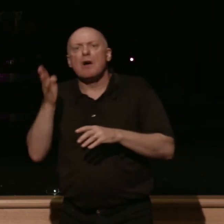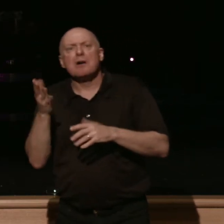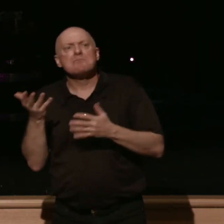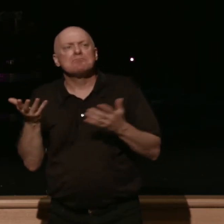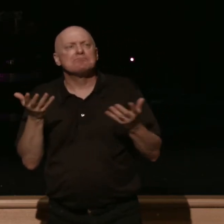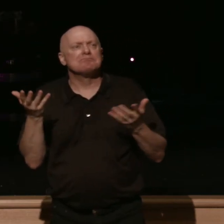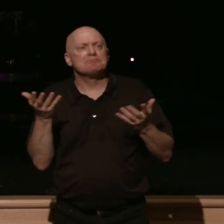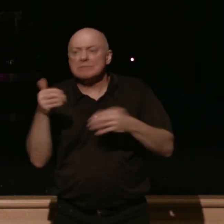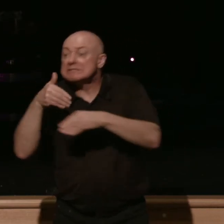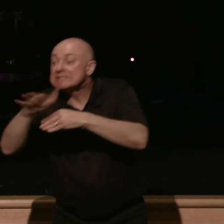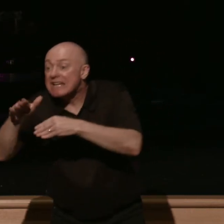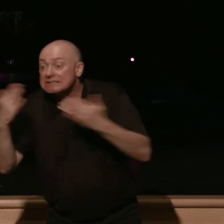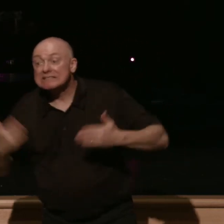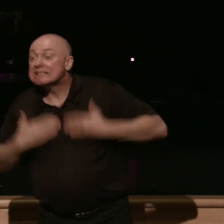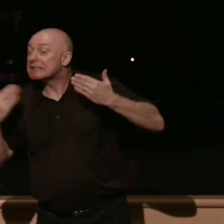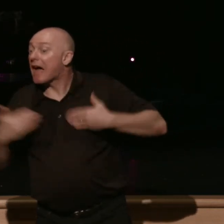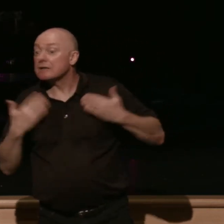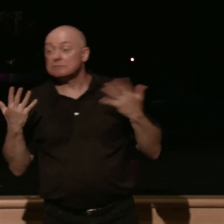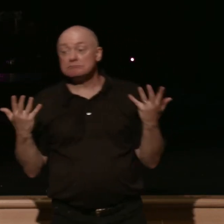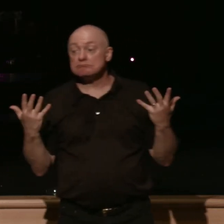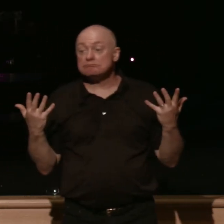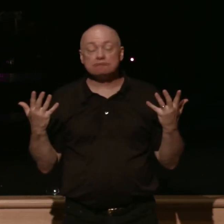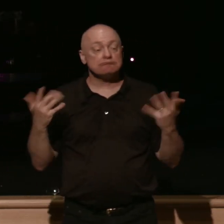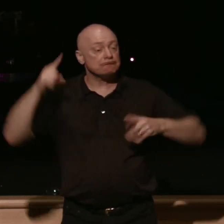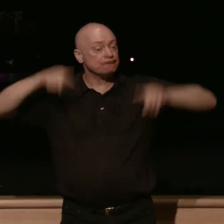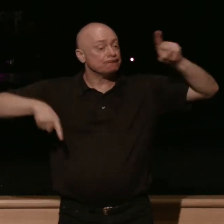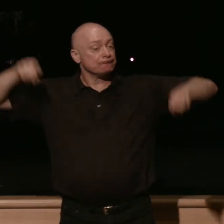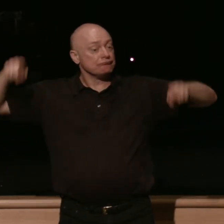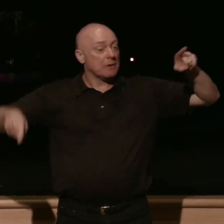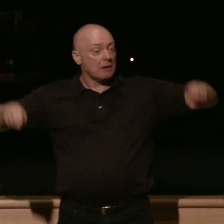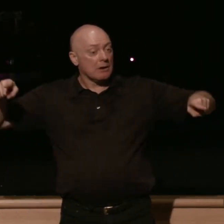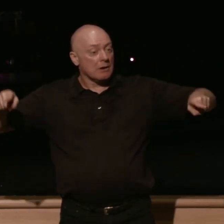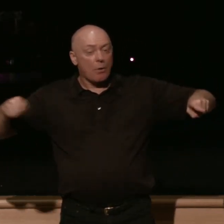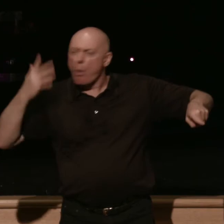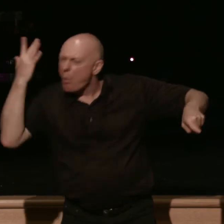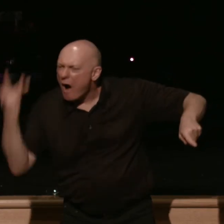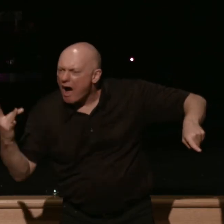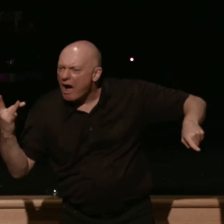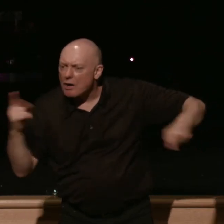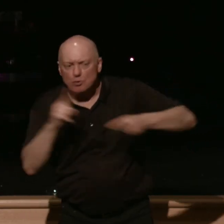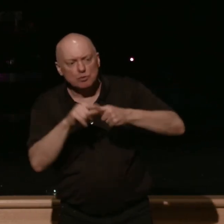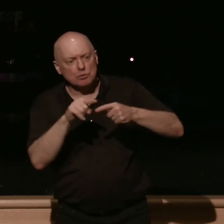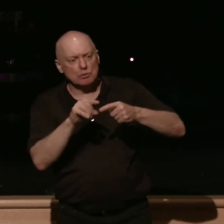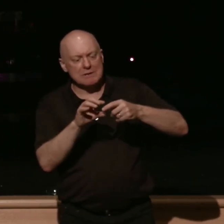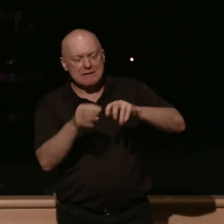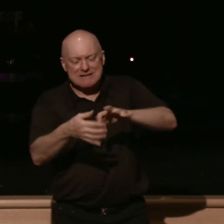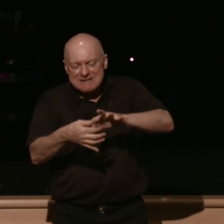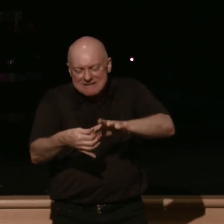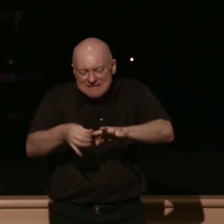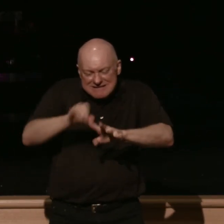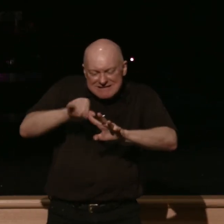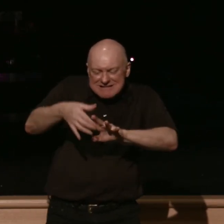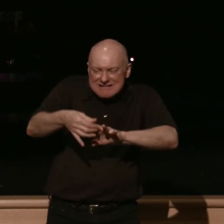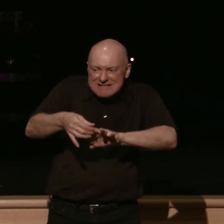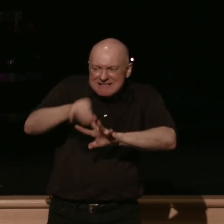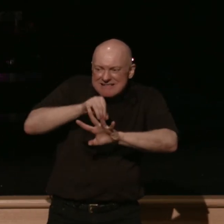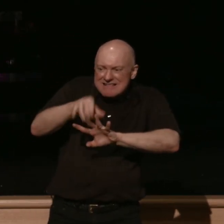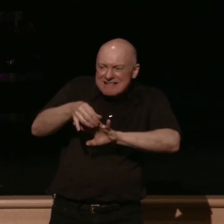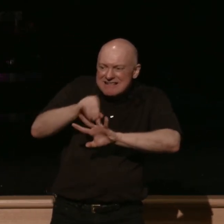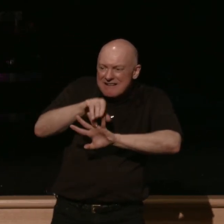i'll send you delight to detach your hands from the things of the world that will